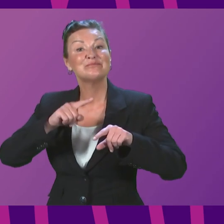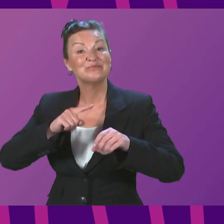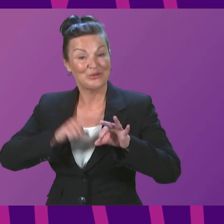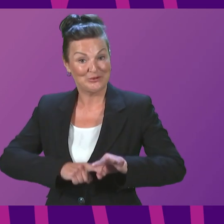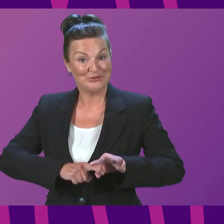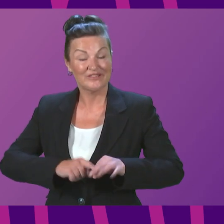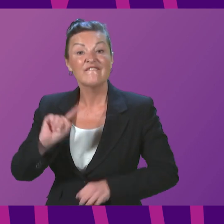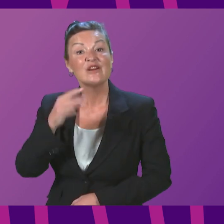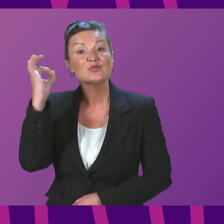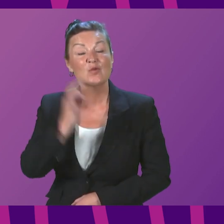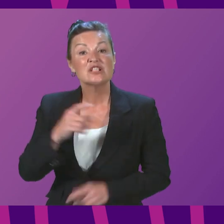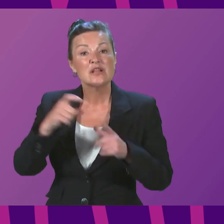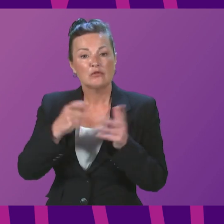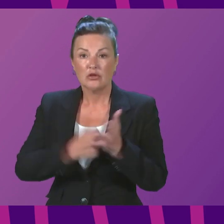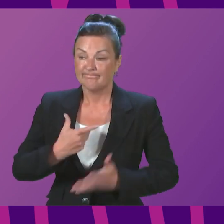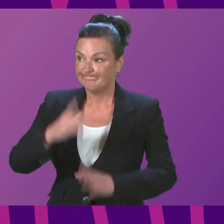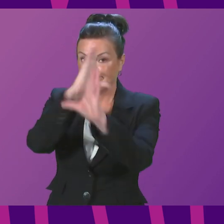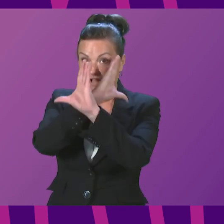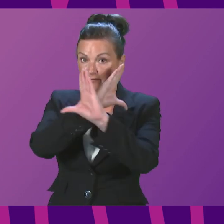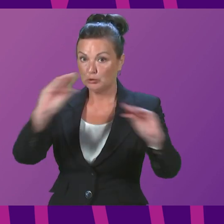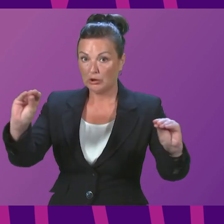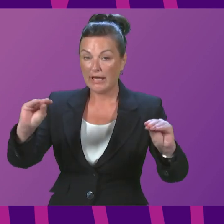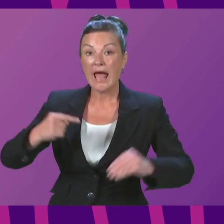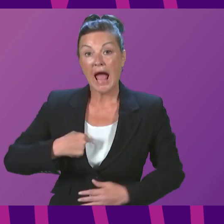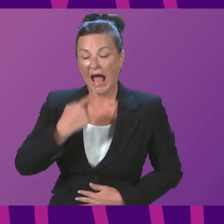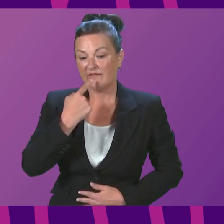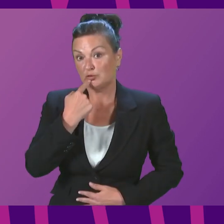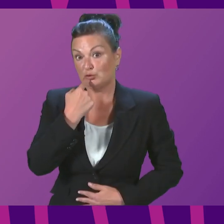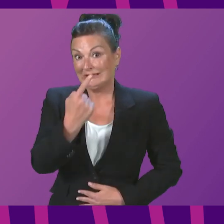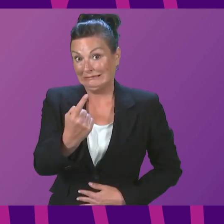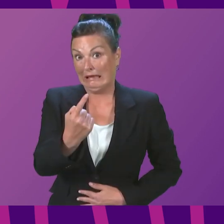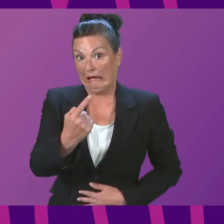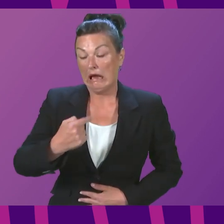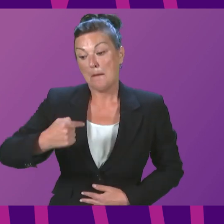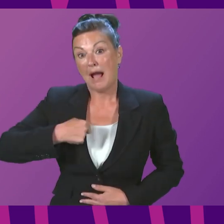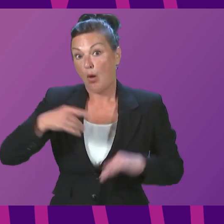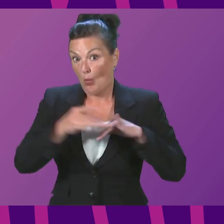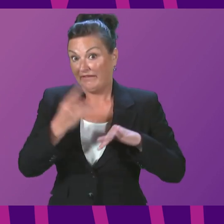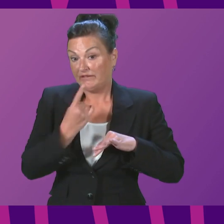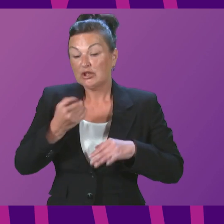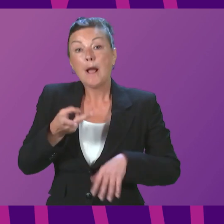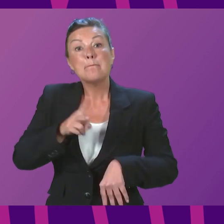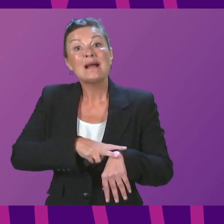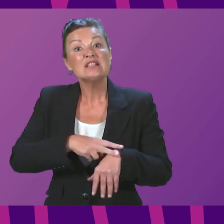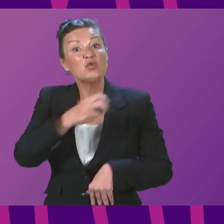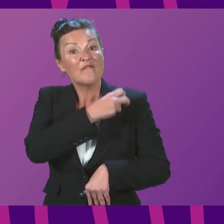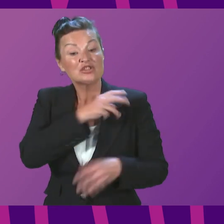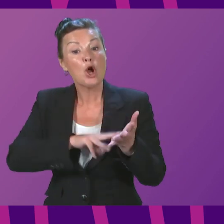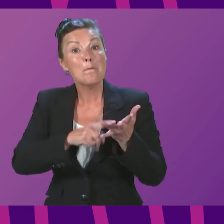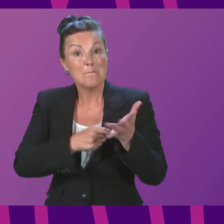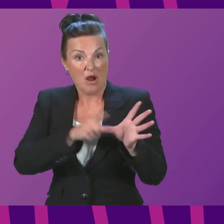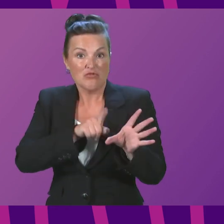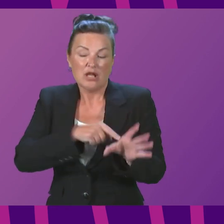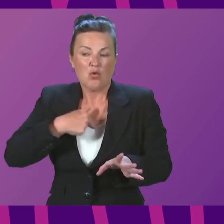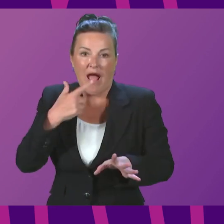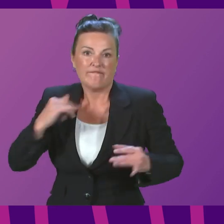much, Presiding Officer. And I declare an interest as my wife is a serving police officer in Moray. Last week, the Chief Constable of